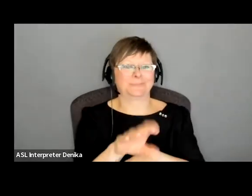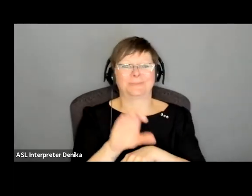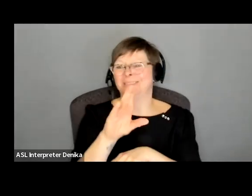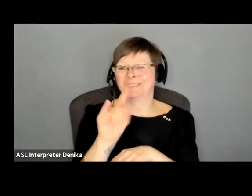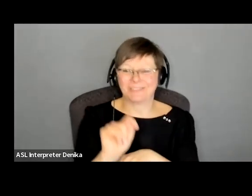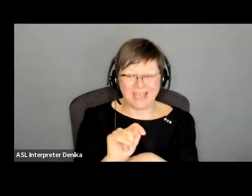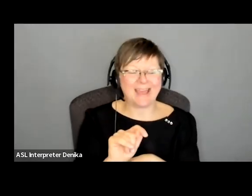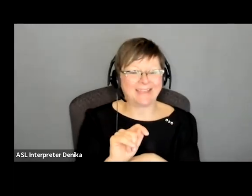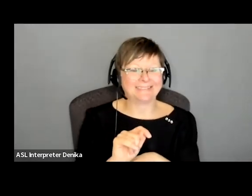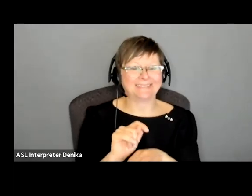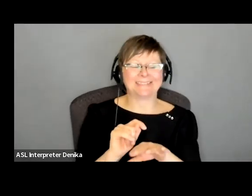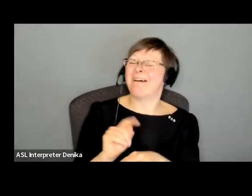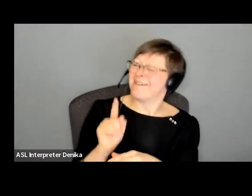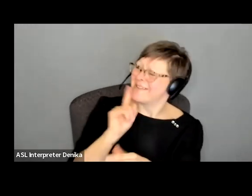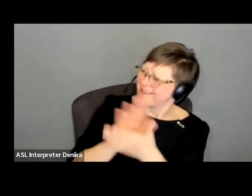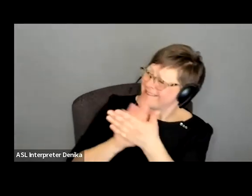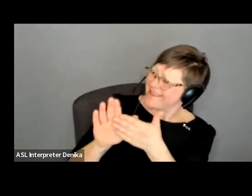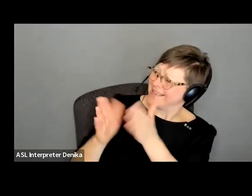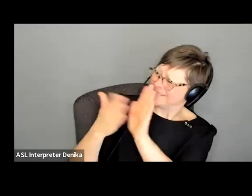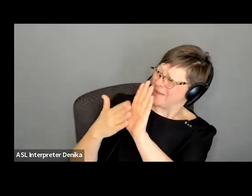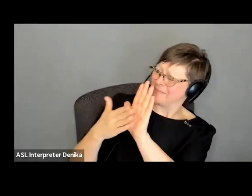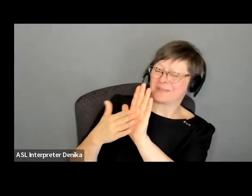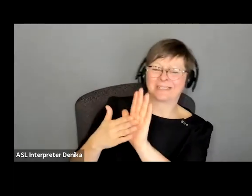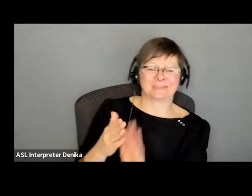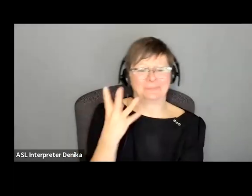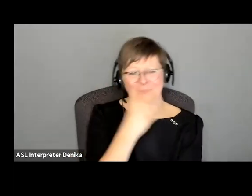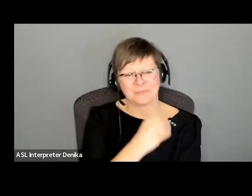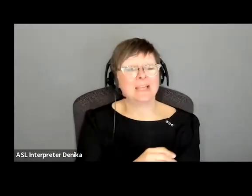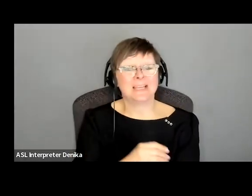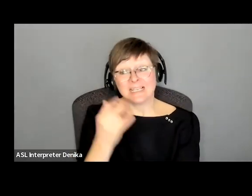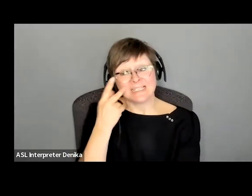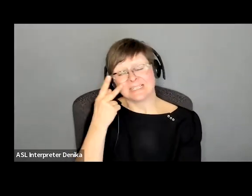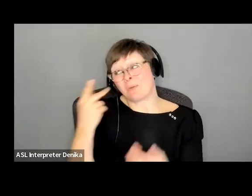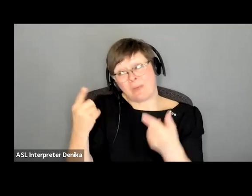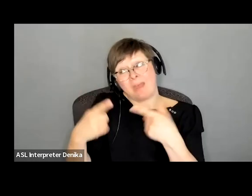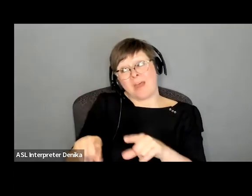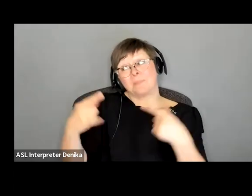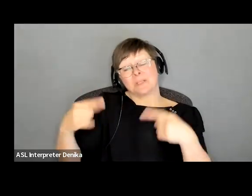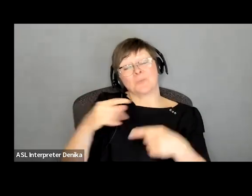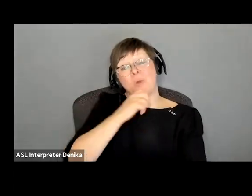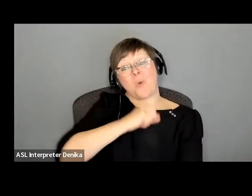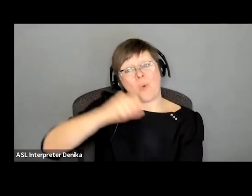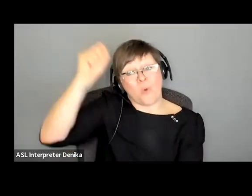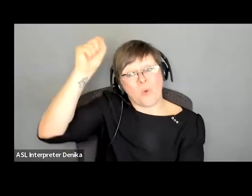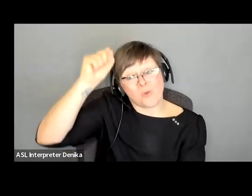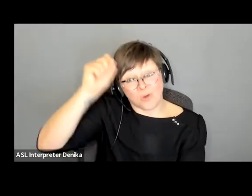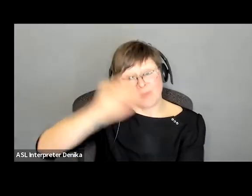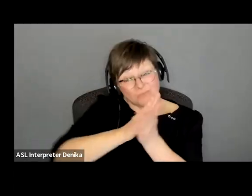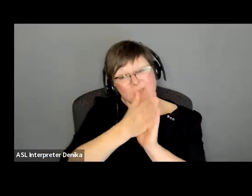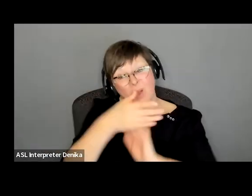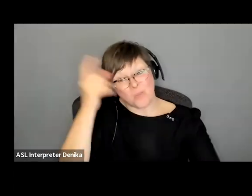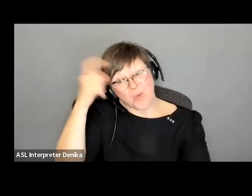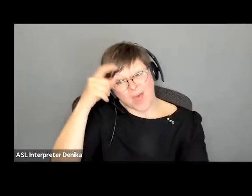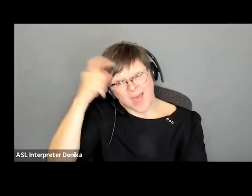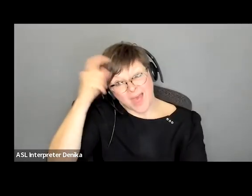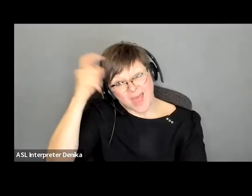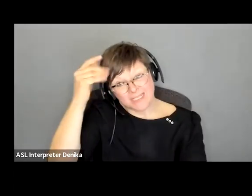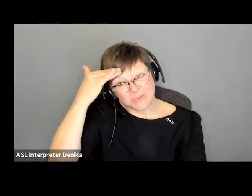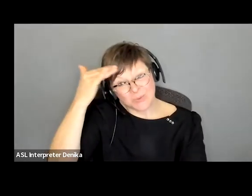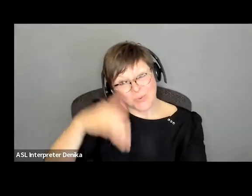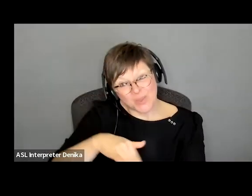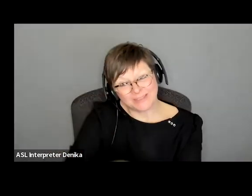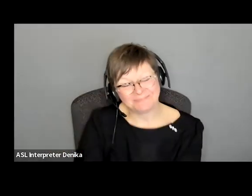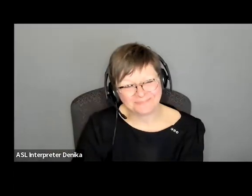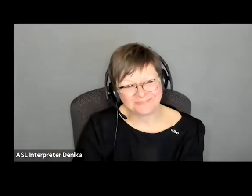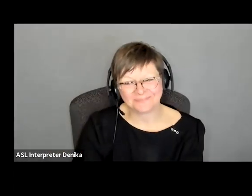nice lots of nice see this is what happens when you get older you get wise so you all have something